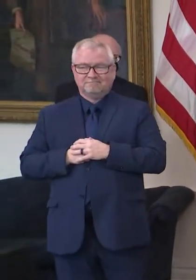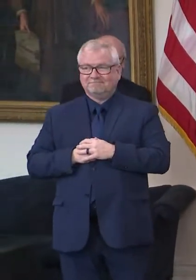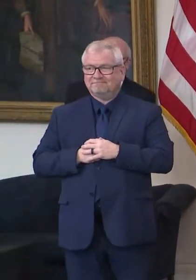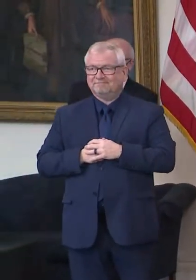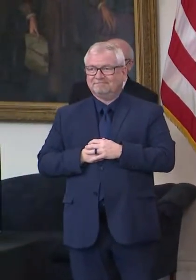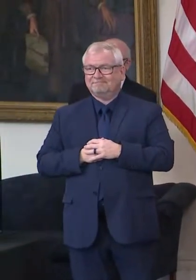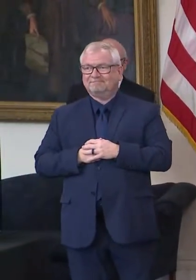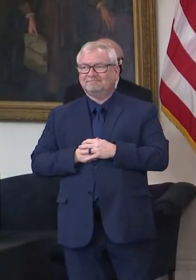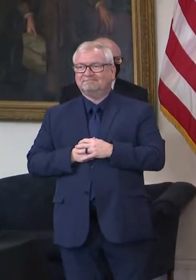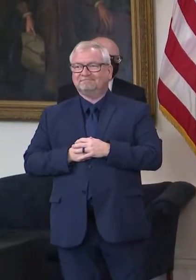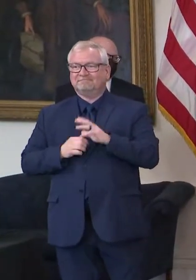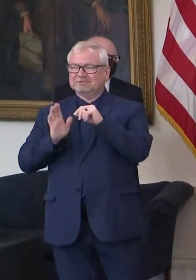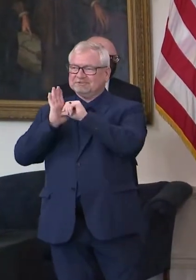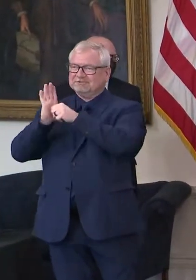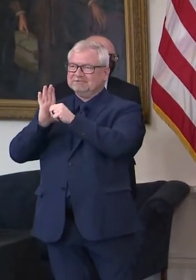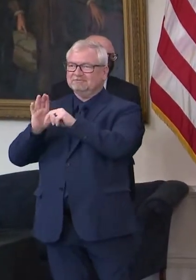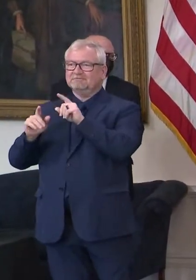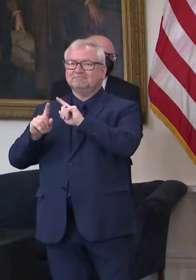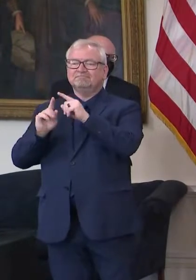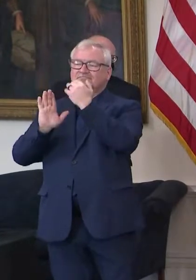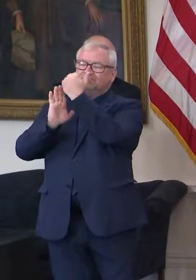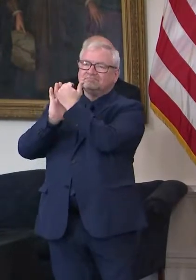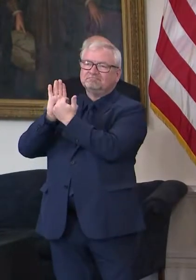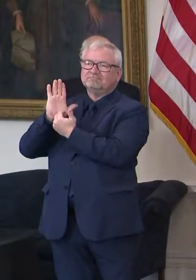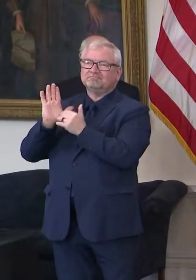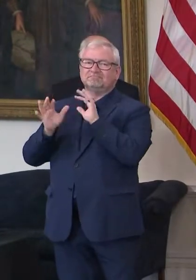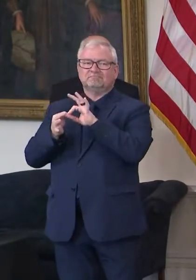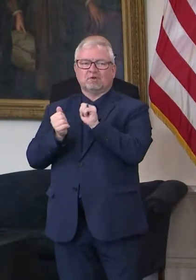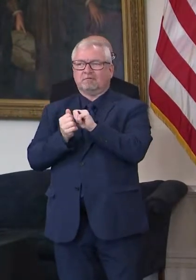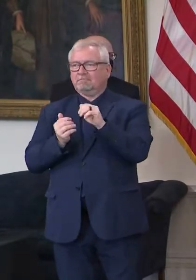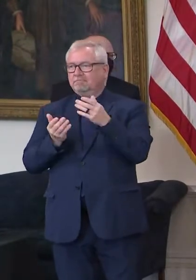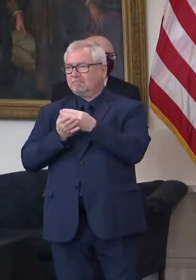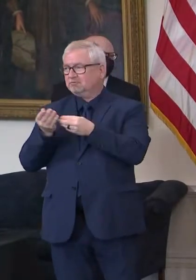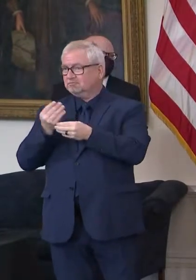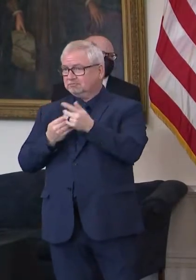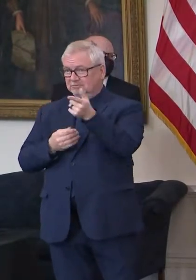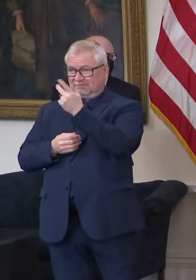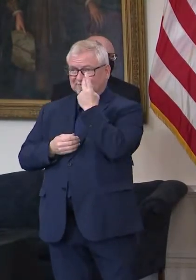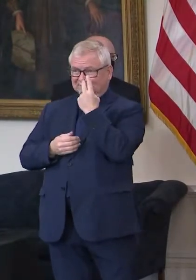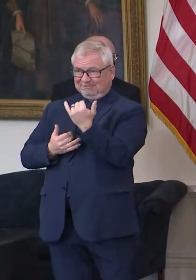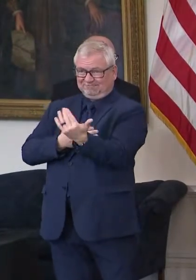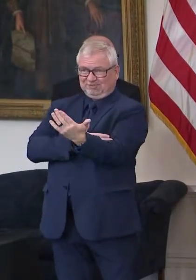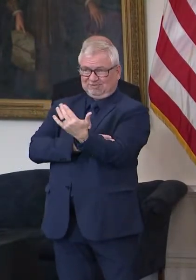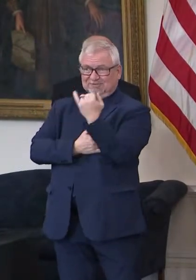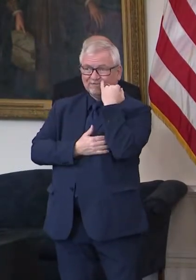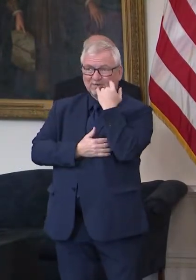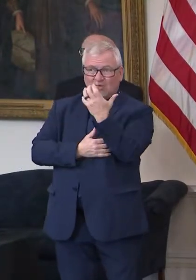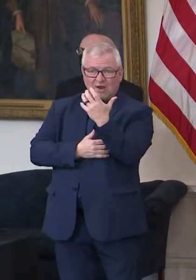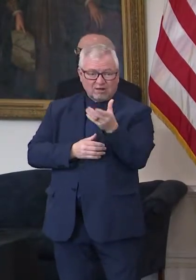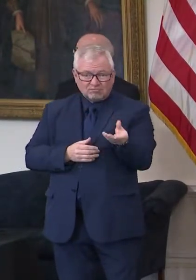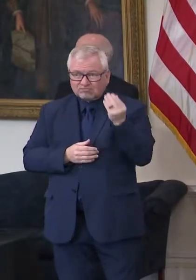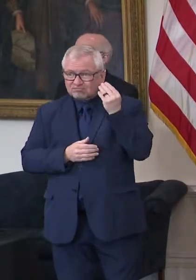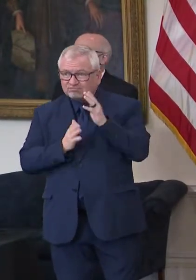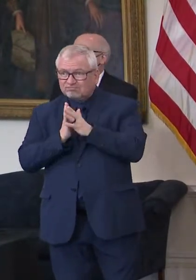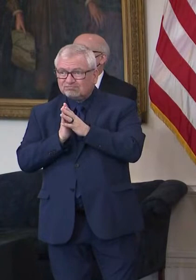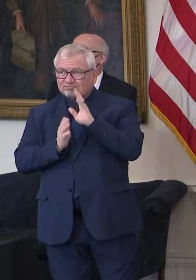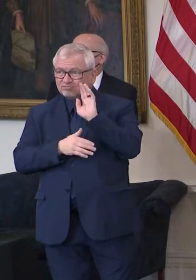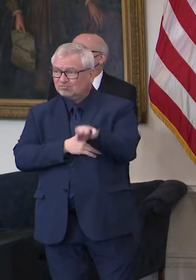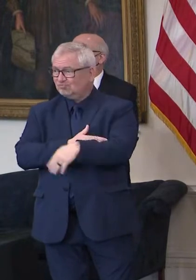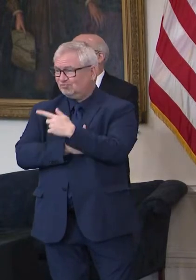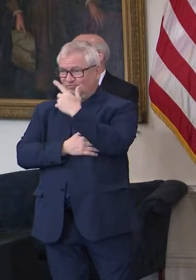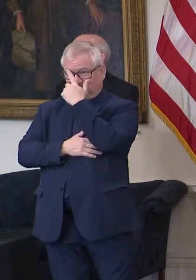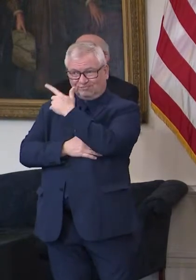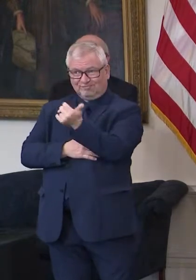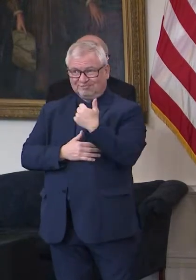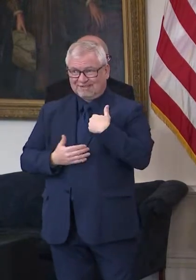entire budget book, which has been delivered this morning. And I'm sure I'm anybody that wants to read this tonight will be happy to provide you access